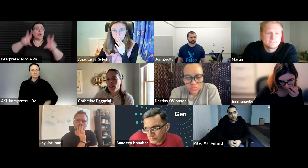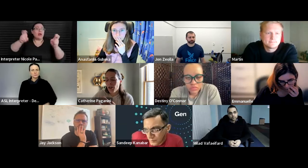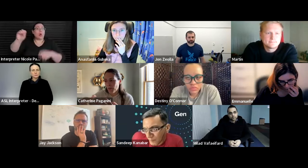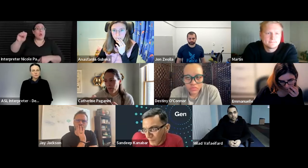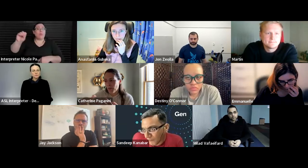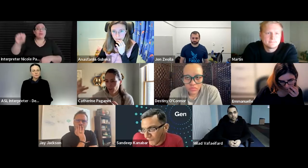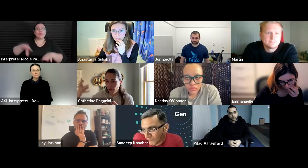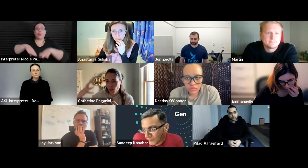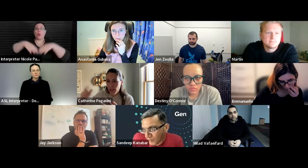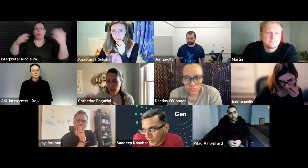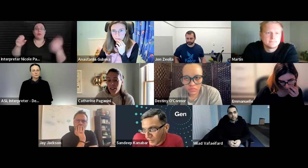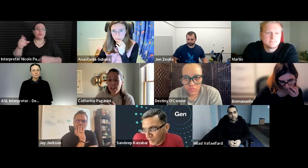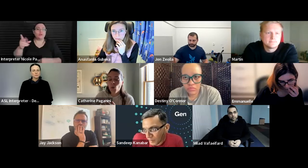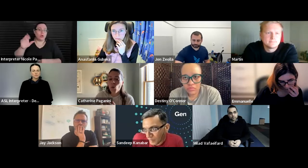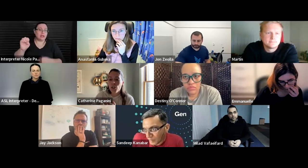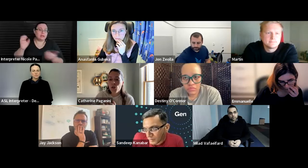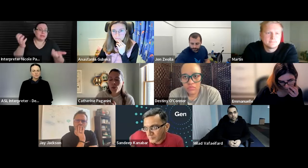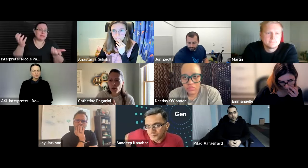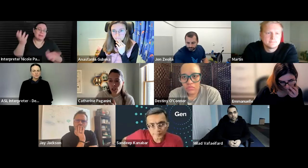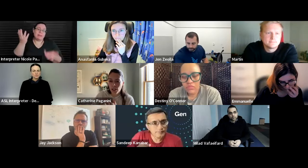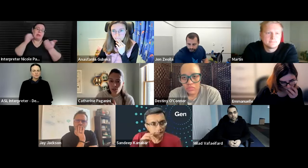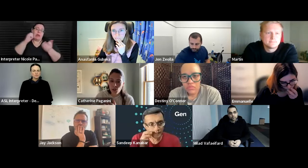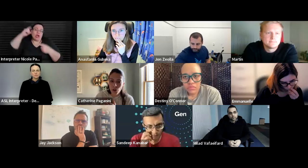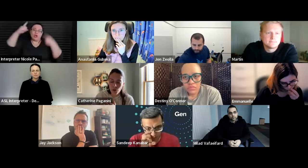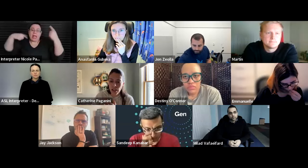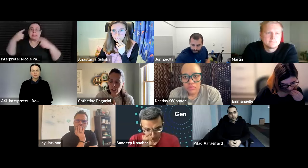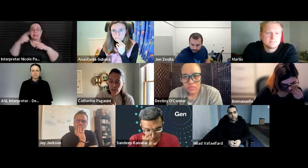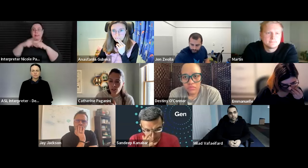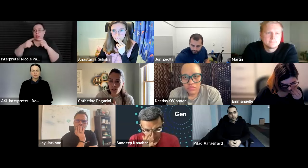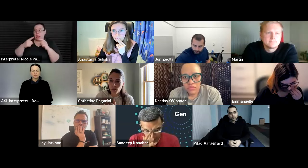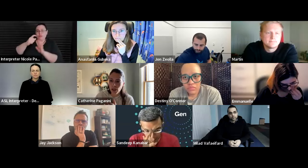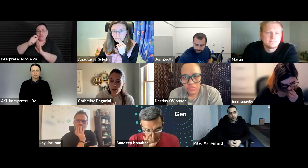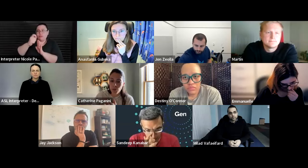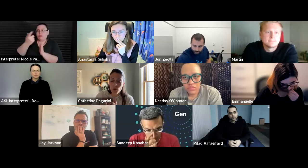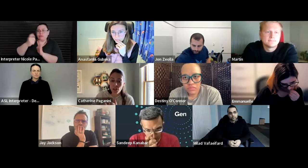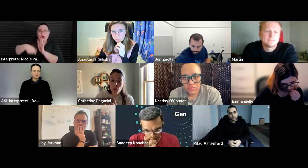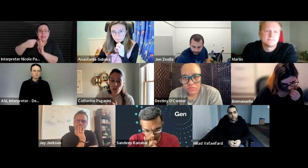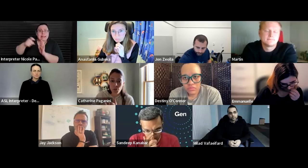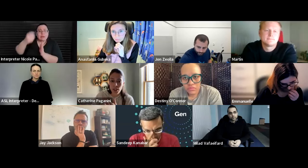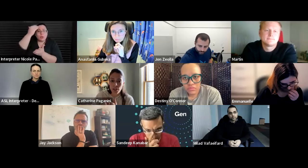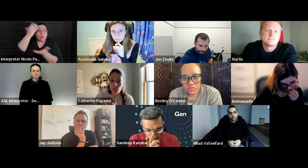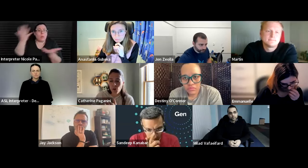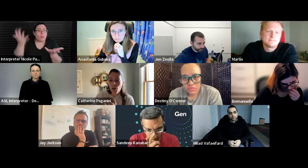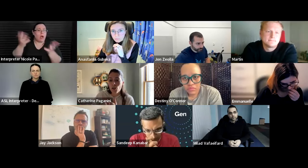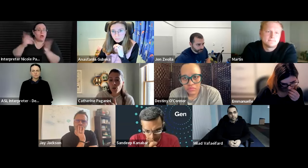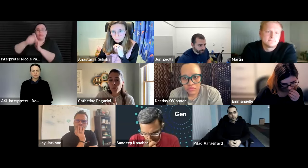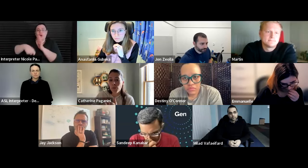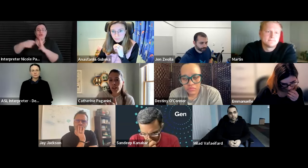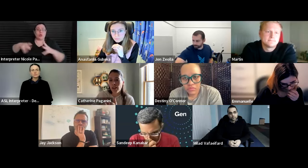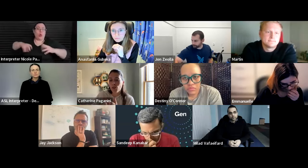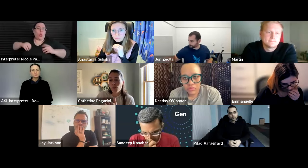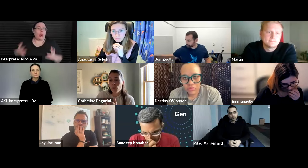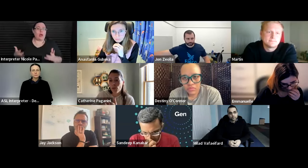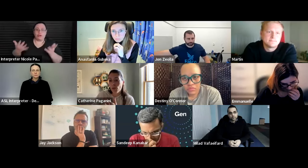like it's probably not going to be that crazy but it's like what do project needs to know like need to know right like project owners and maintainers for